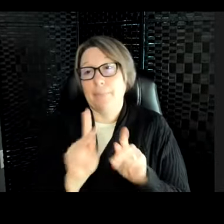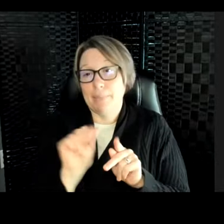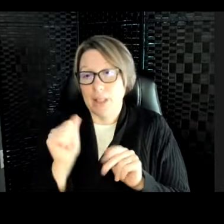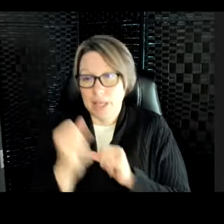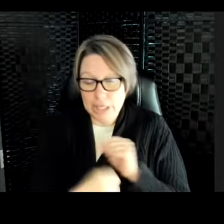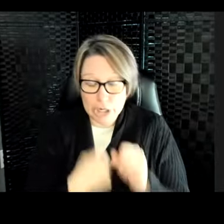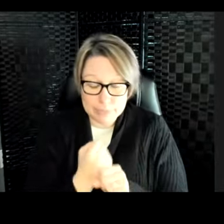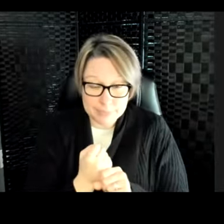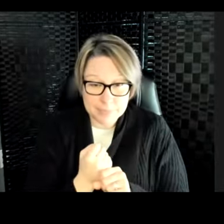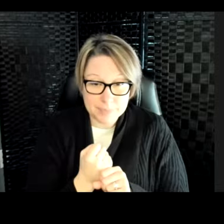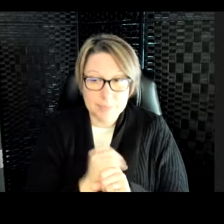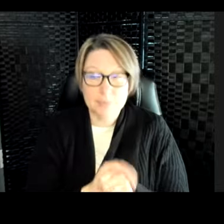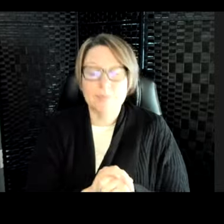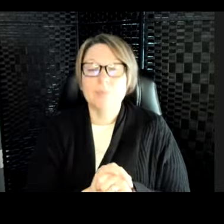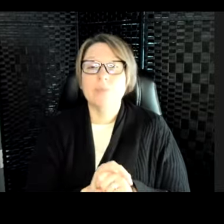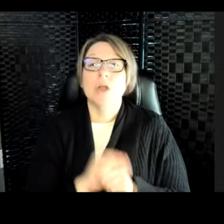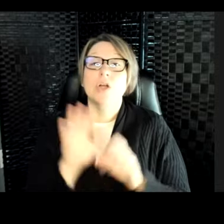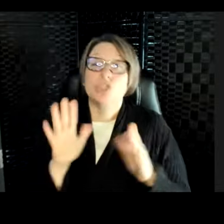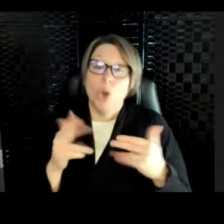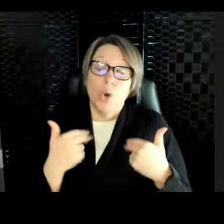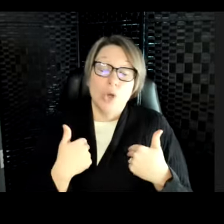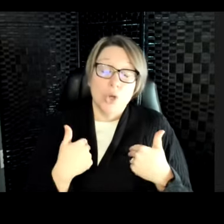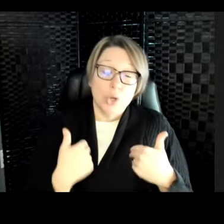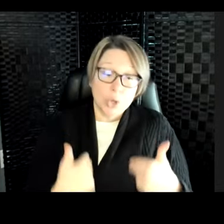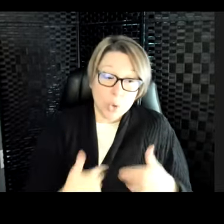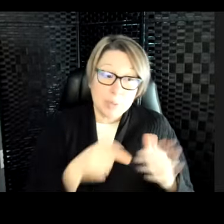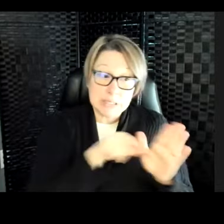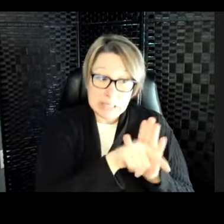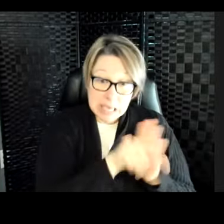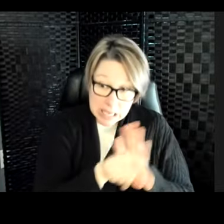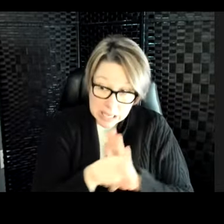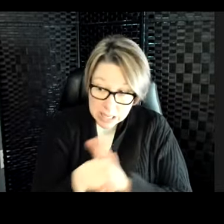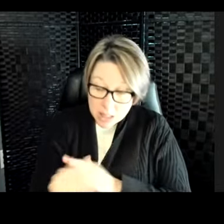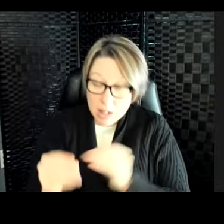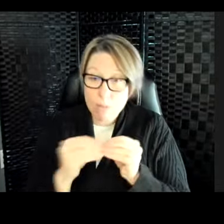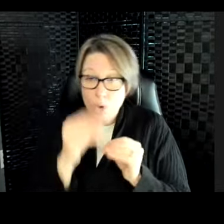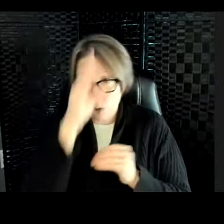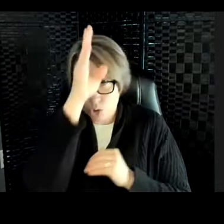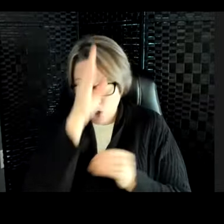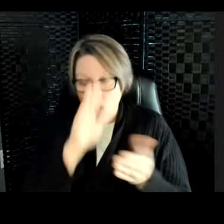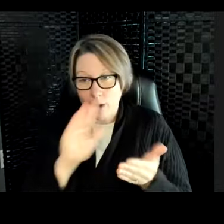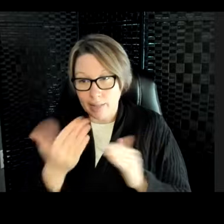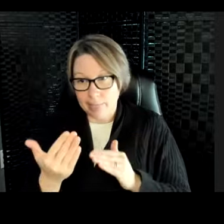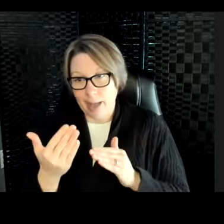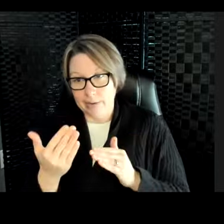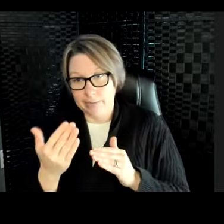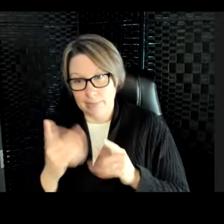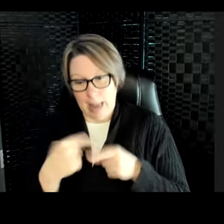So humans are killing a lot more sharks than sharks are killing humans. You just